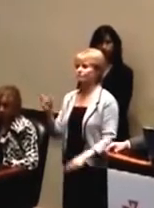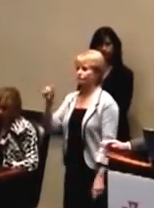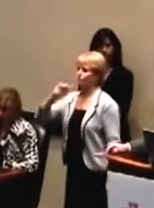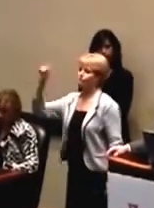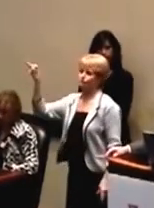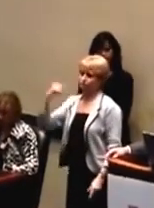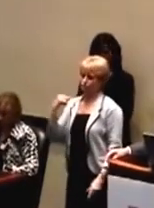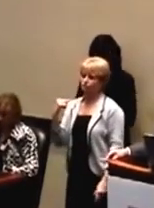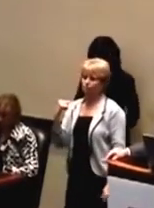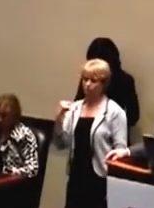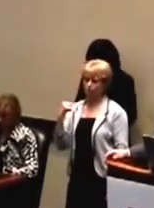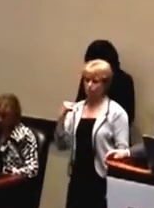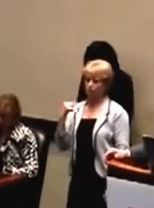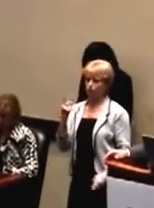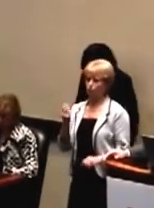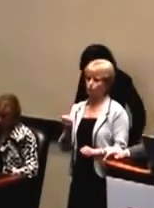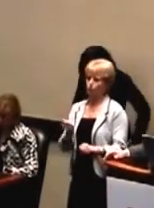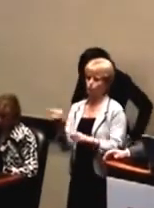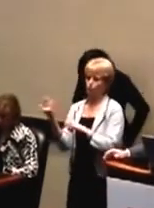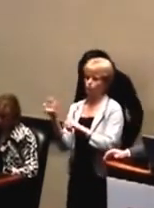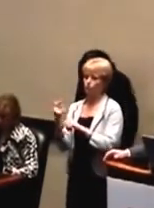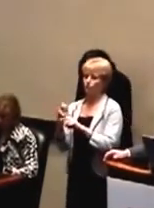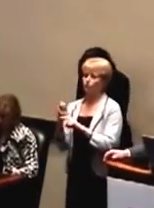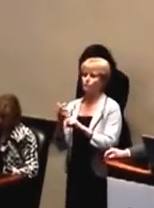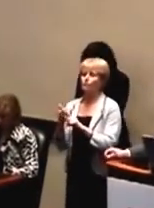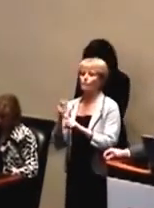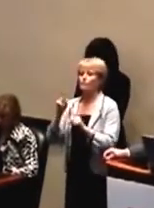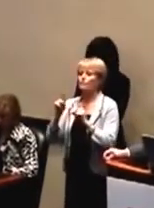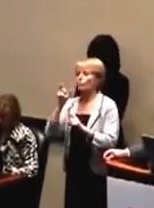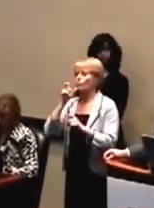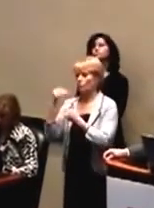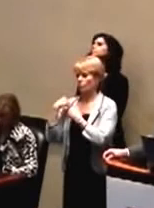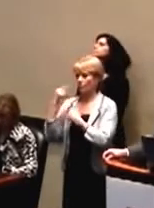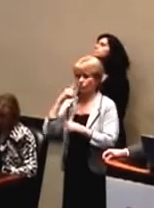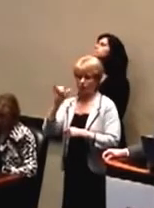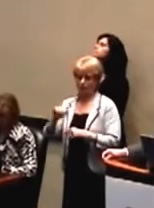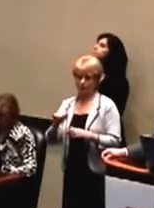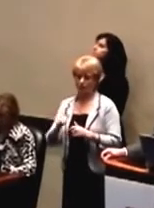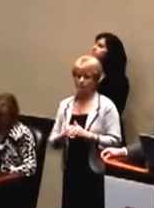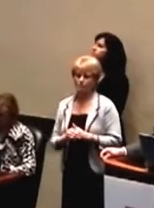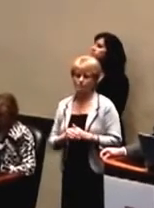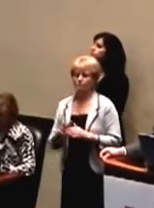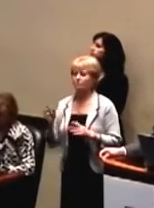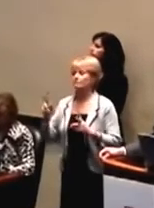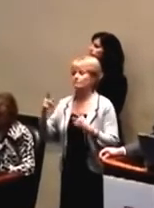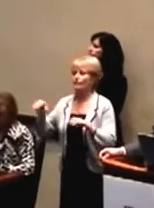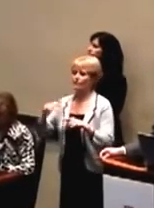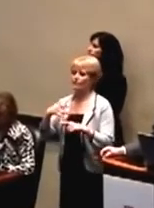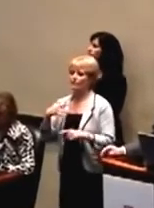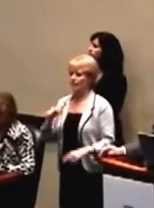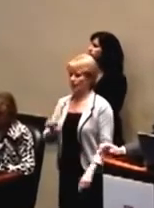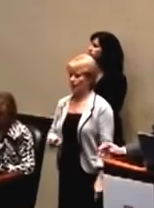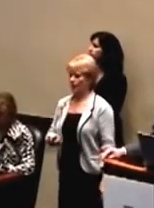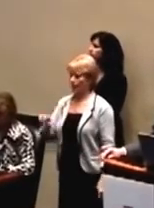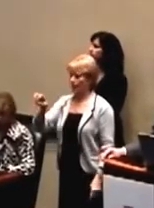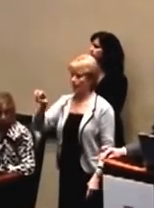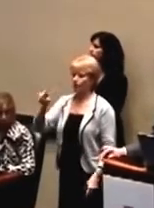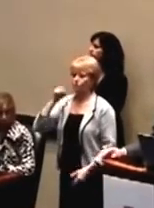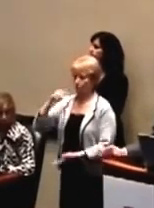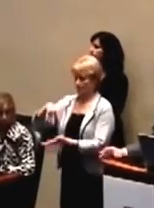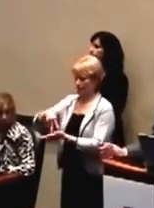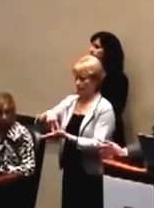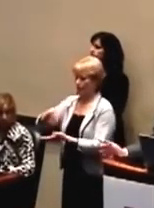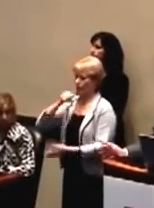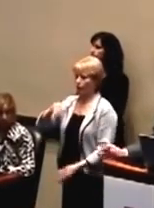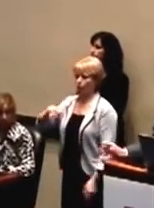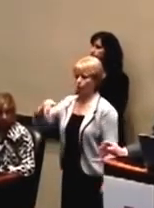from the people that look after these things. The feeling was that escalators are for standing on rather than